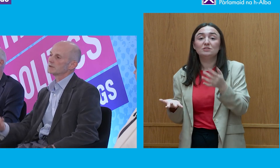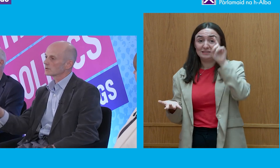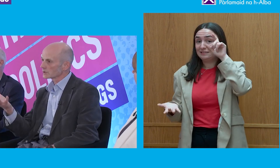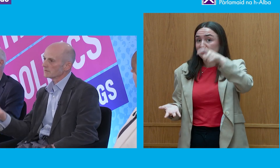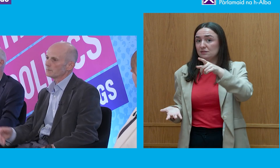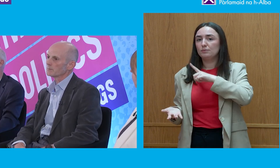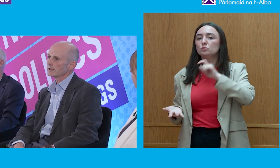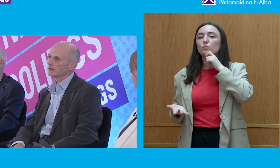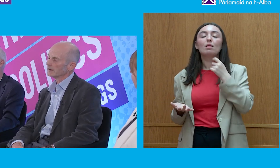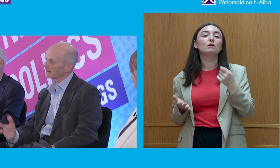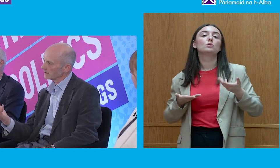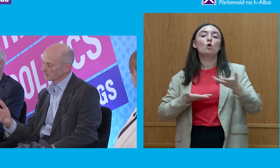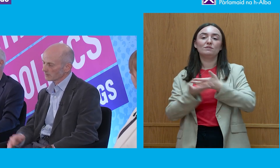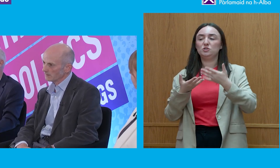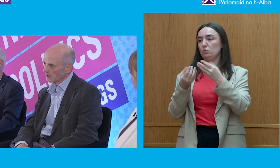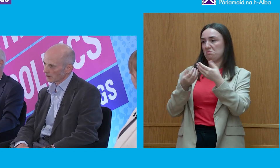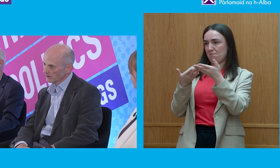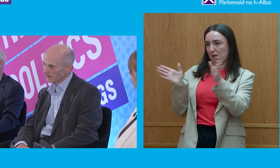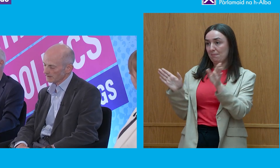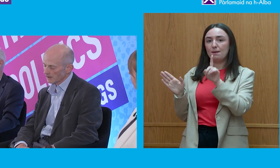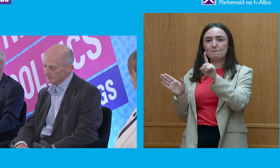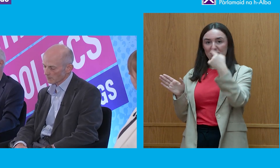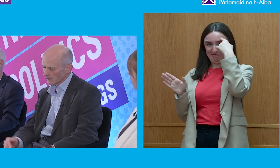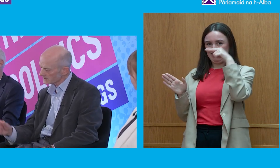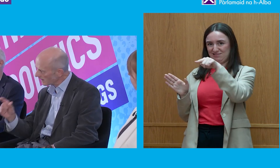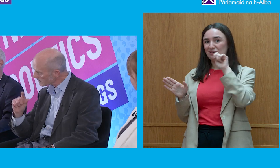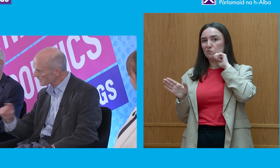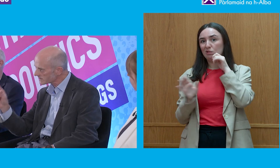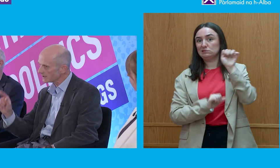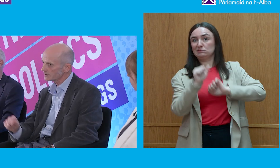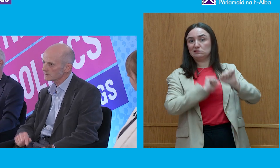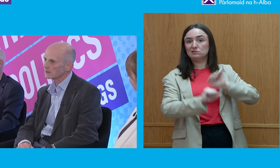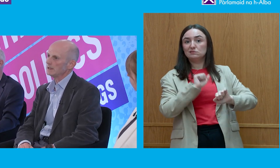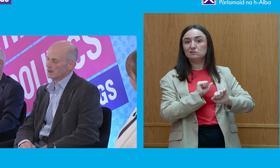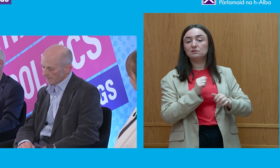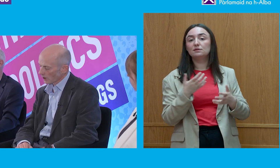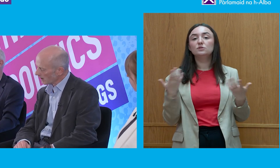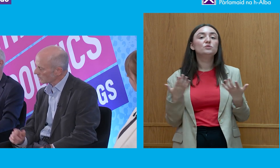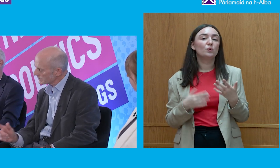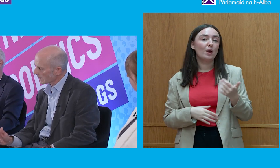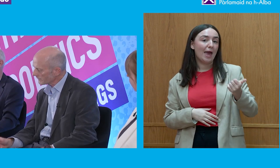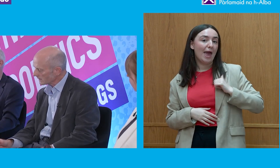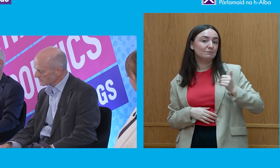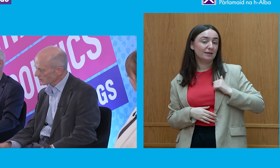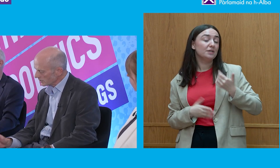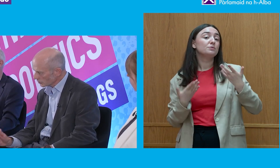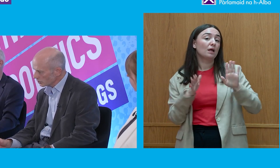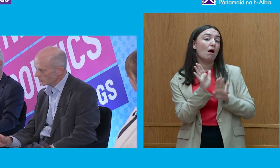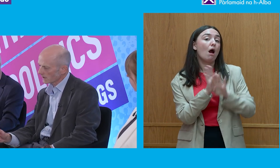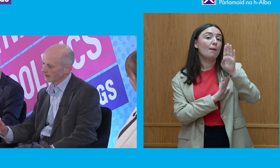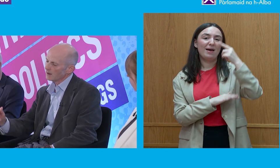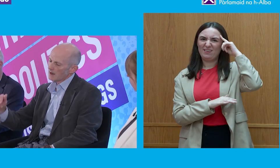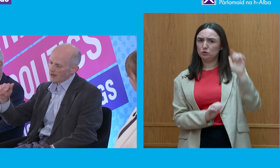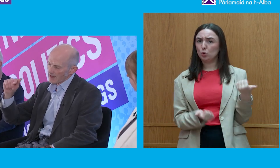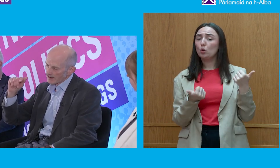a discourse with the public that they think the public might not be ready to wear. So expectations have gone up which I think is a